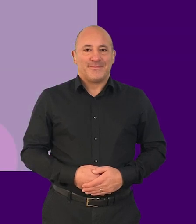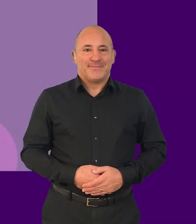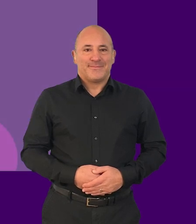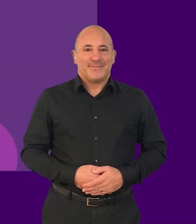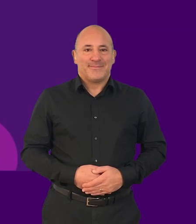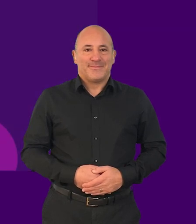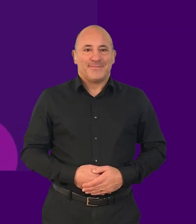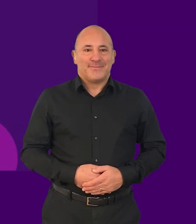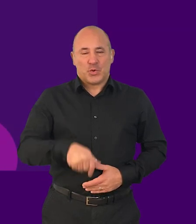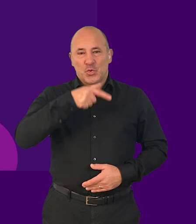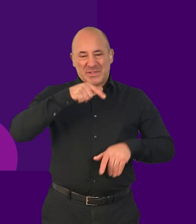Browsing with a keyboard